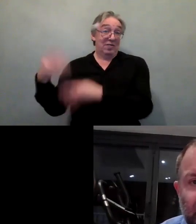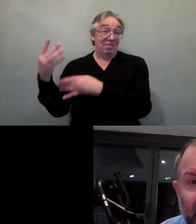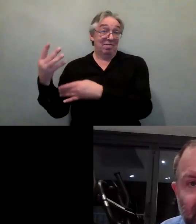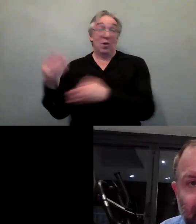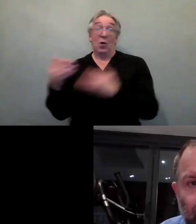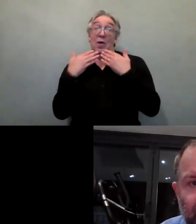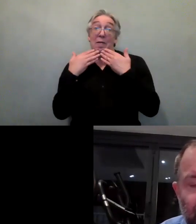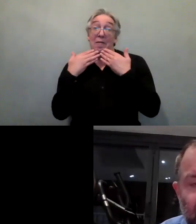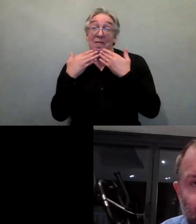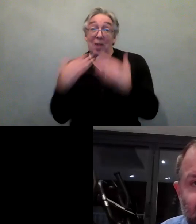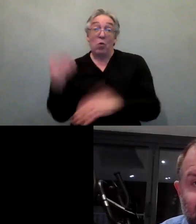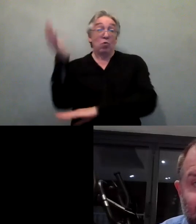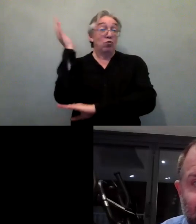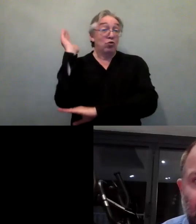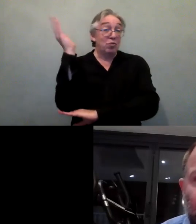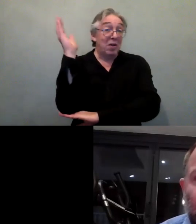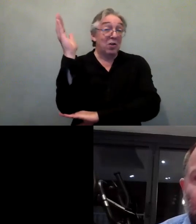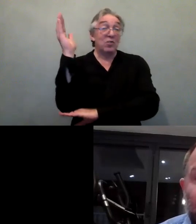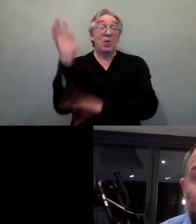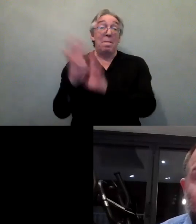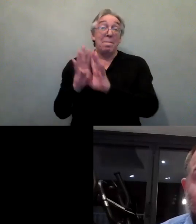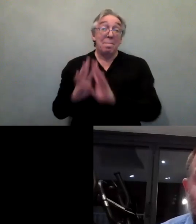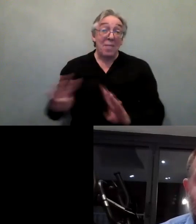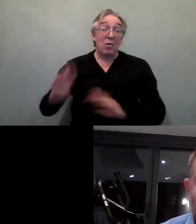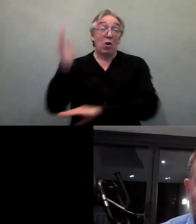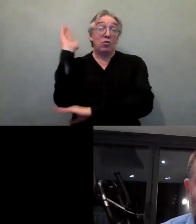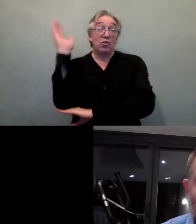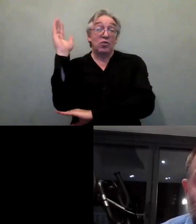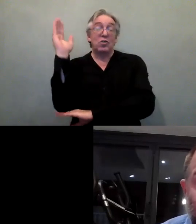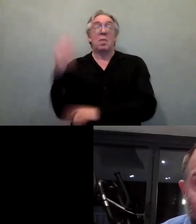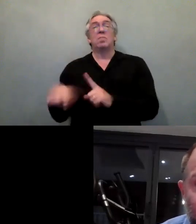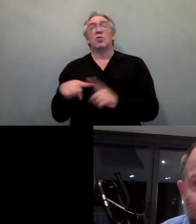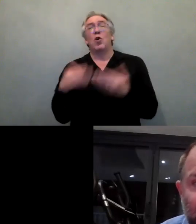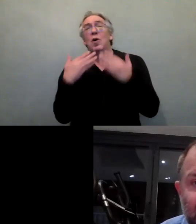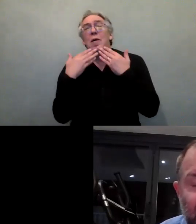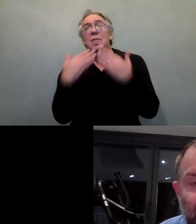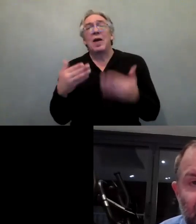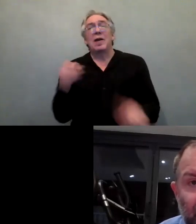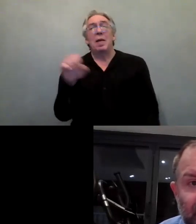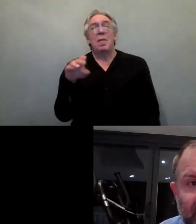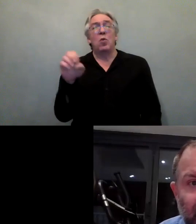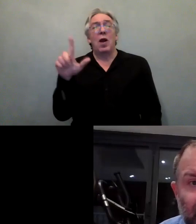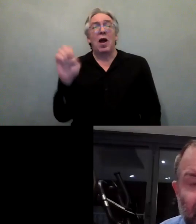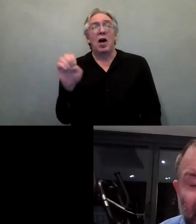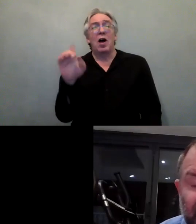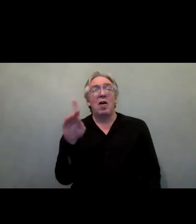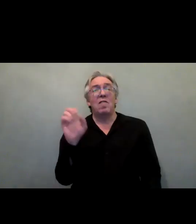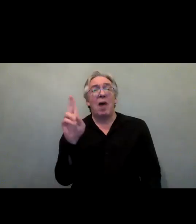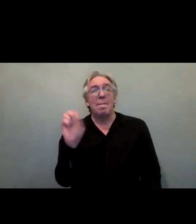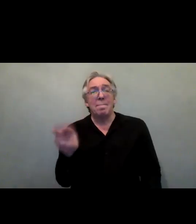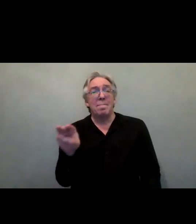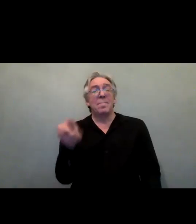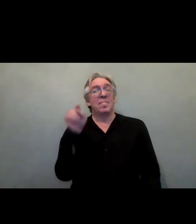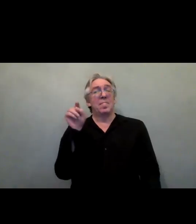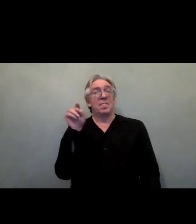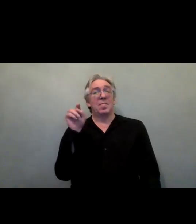keynote speakers for all that you've shared with us today. I'd also really like to thank Emanuela Pham and Yenna Berge Degusi for all